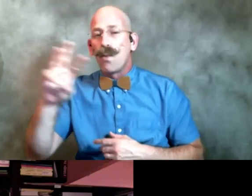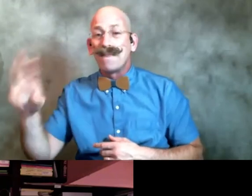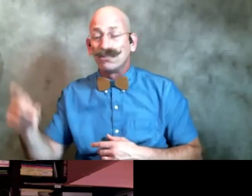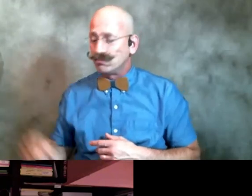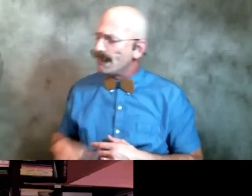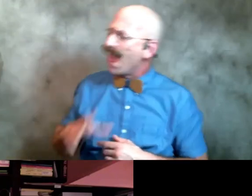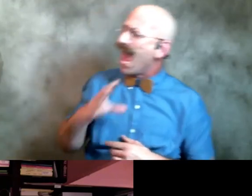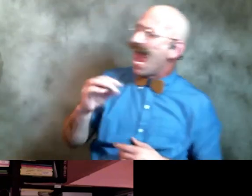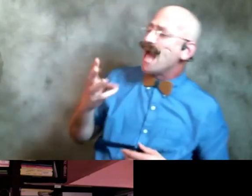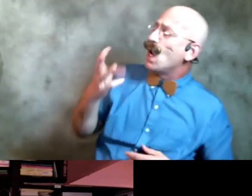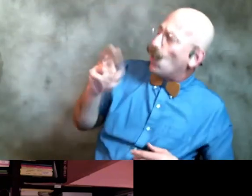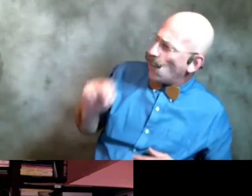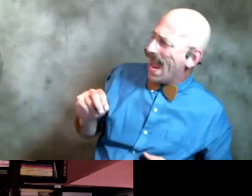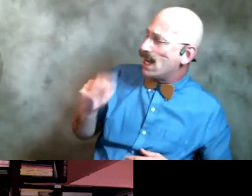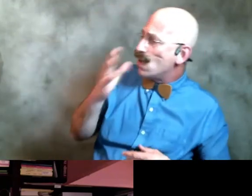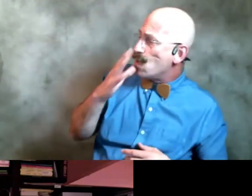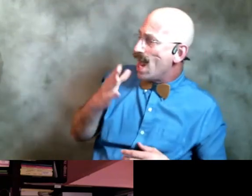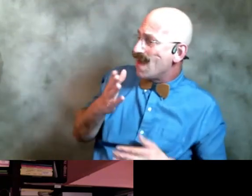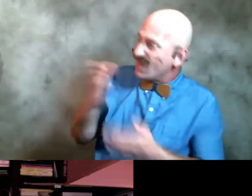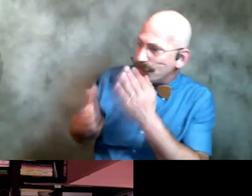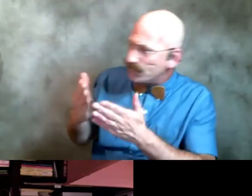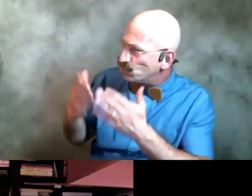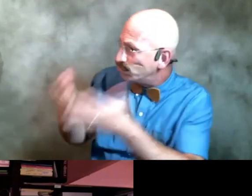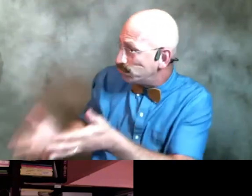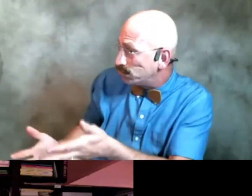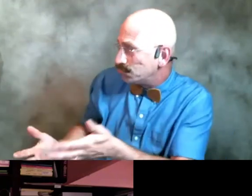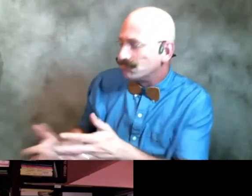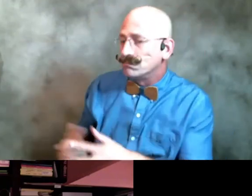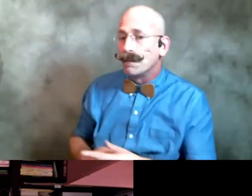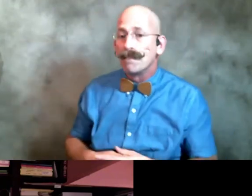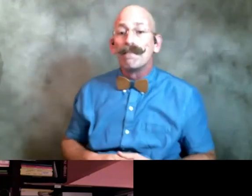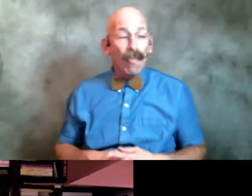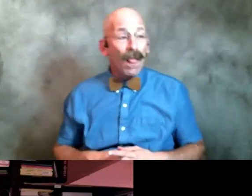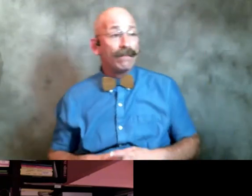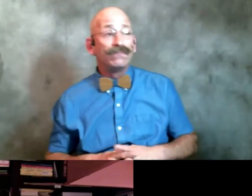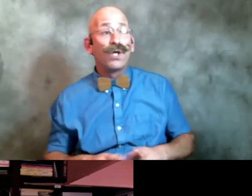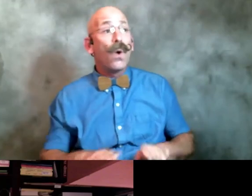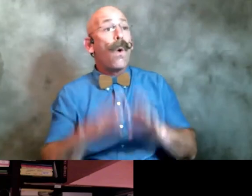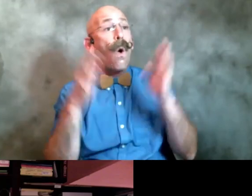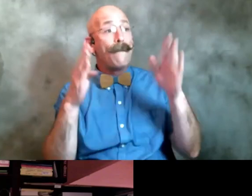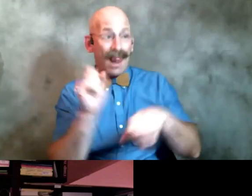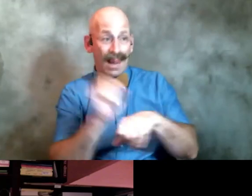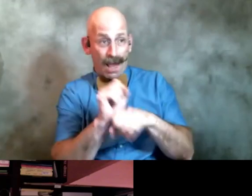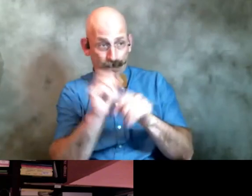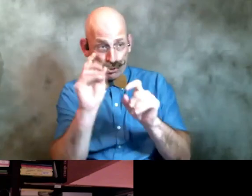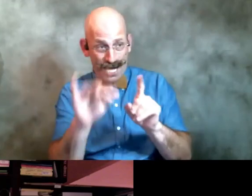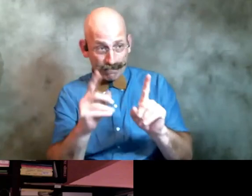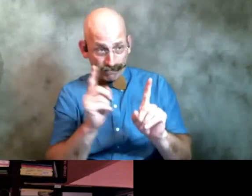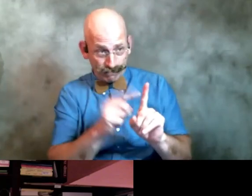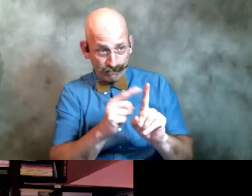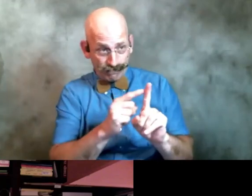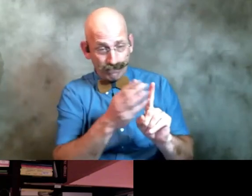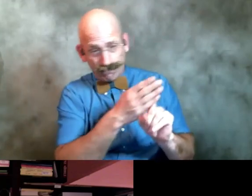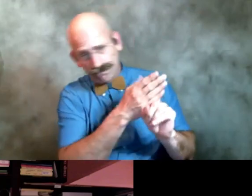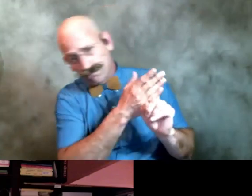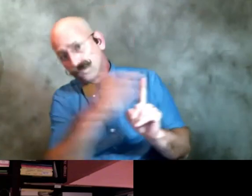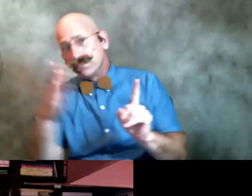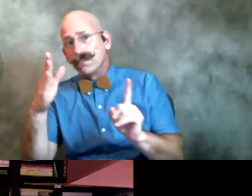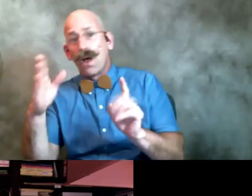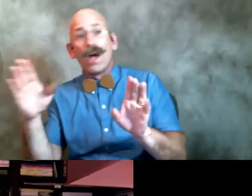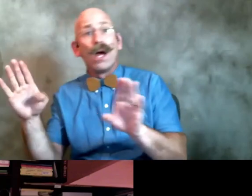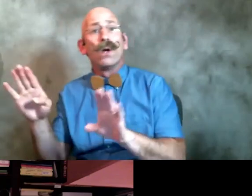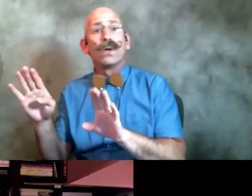the submissions like um it it opens labor day and it closes